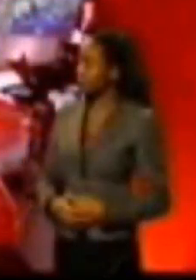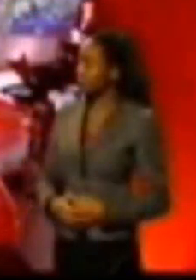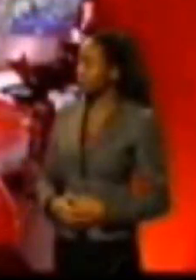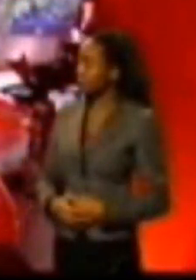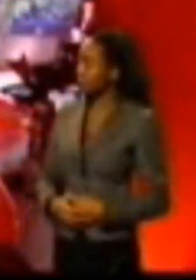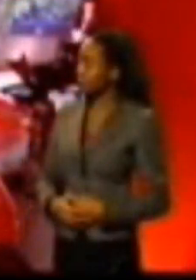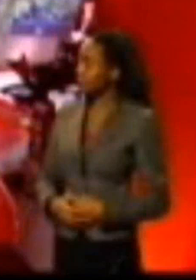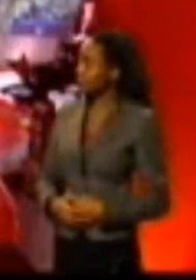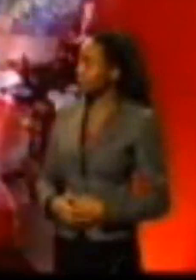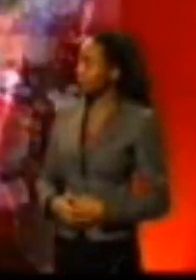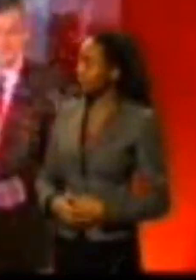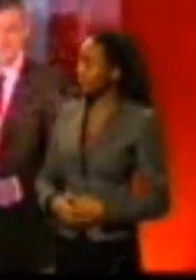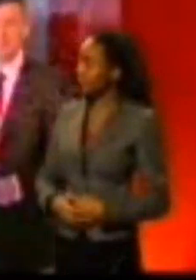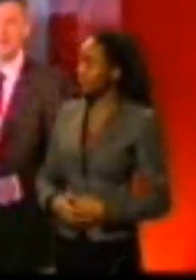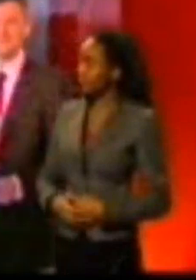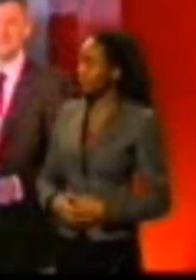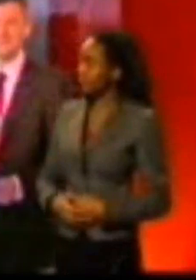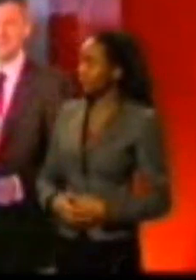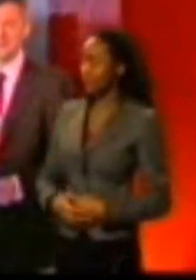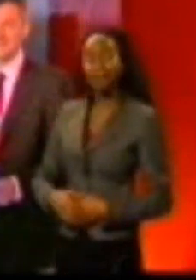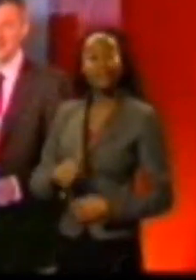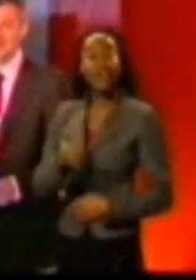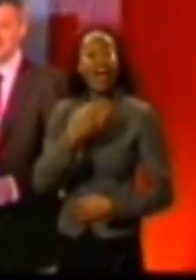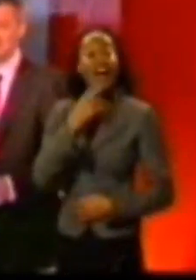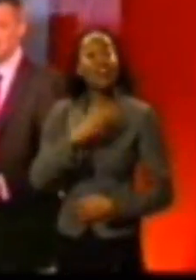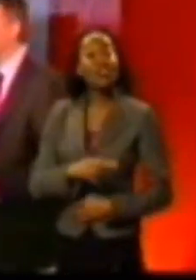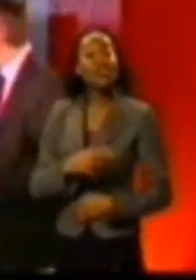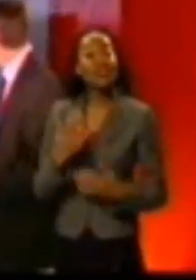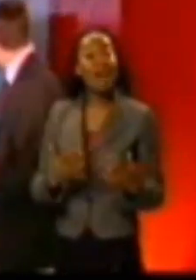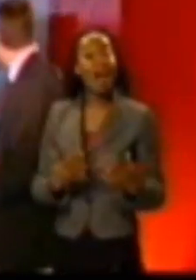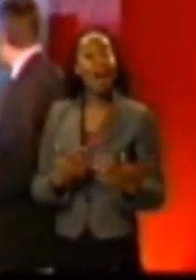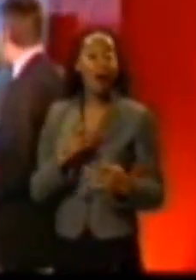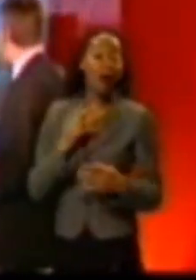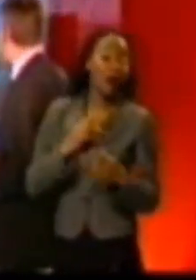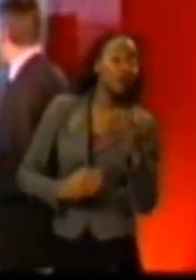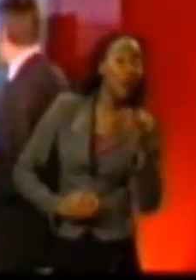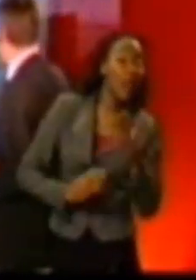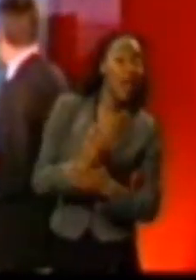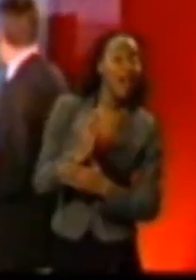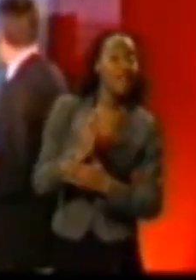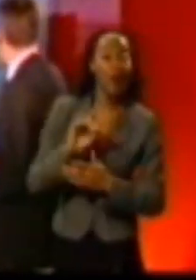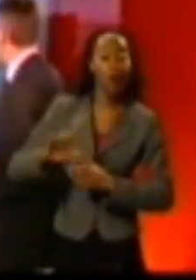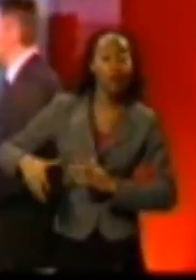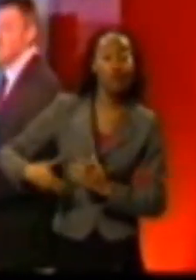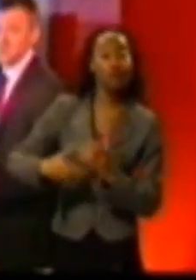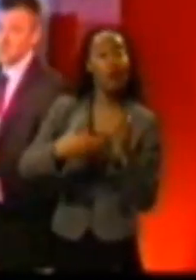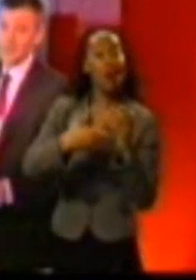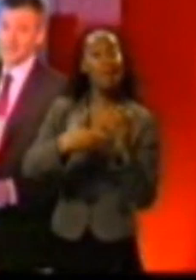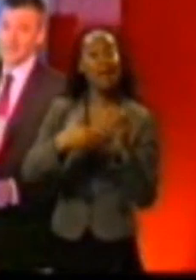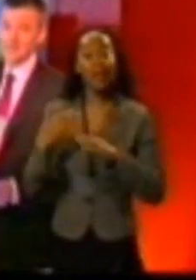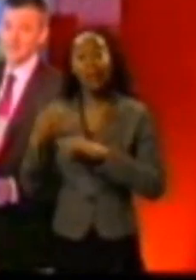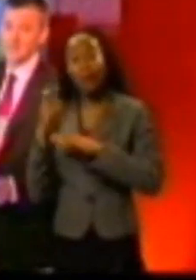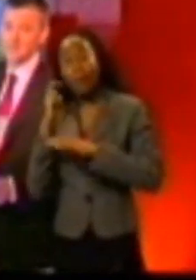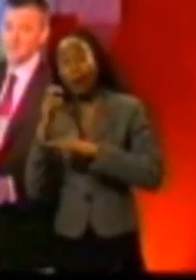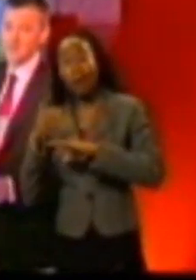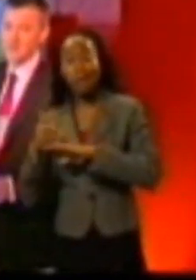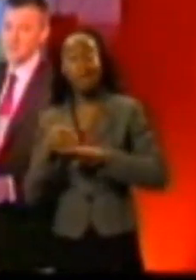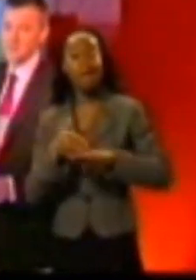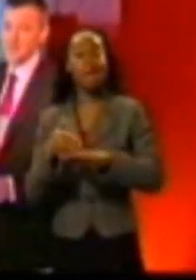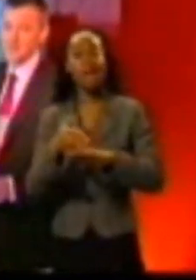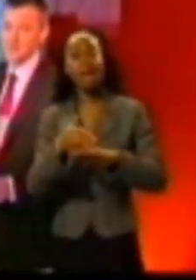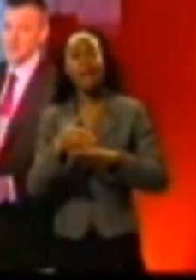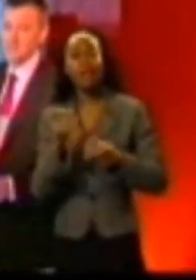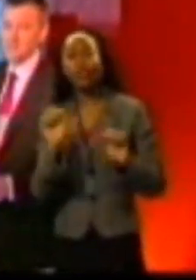Straight back. Yes, good afternoon. Straight back to the rugby tour. Can't wait to get to it. They're still trying to get to